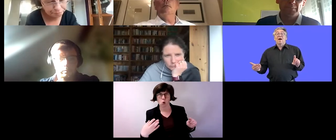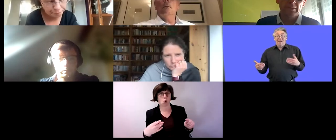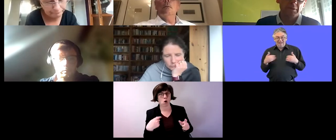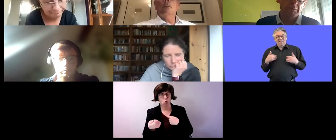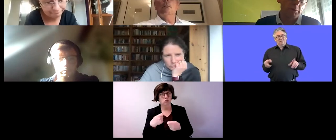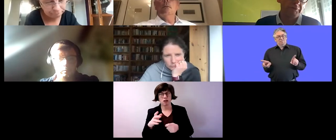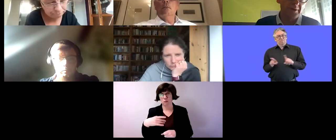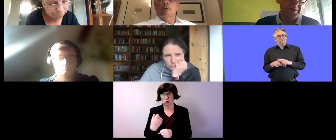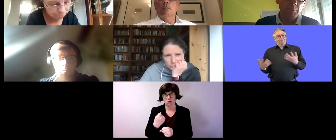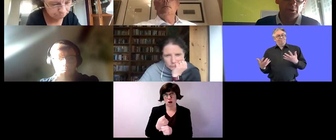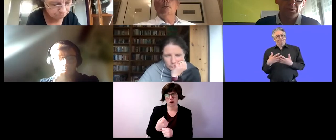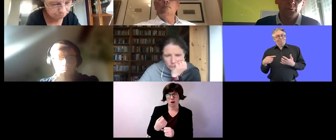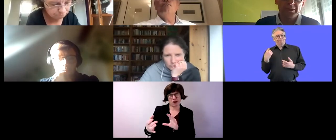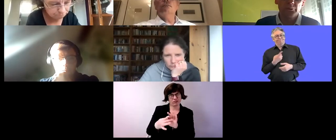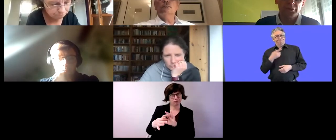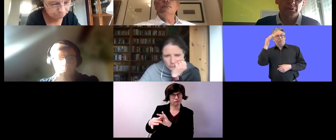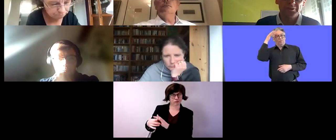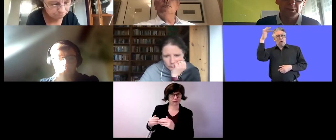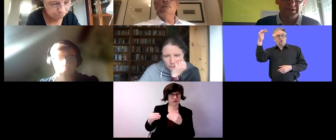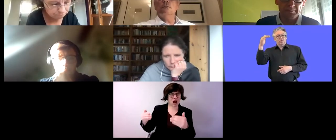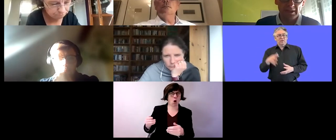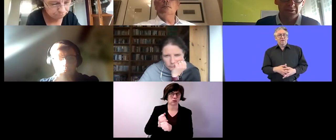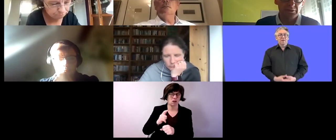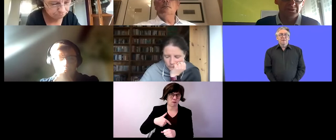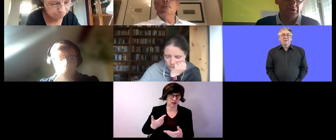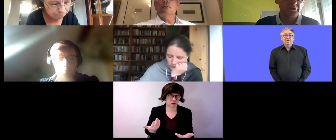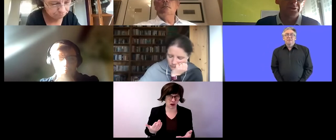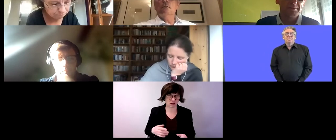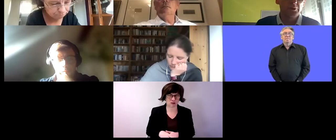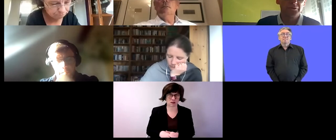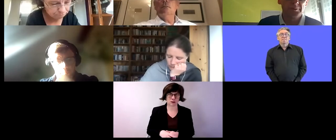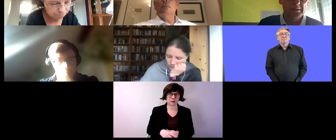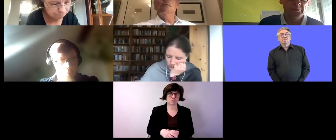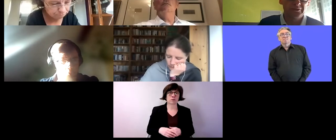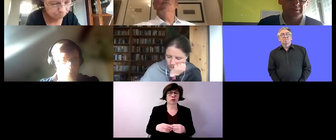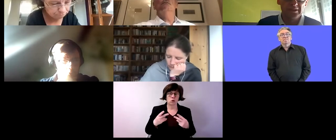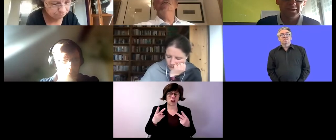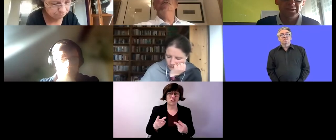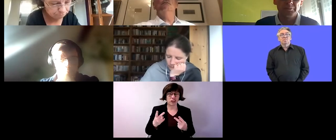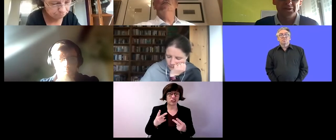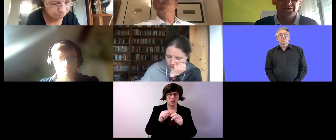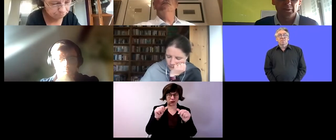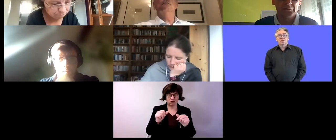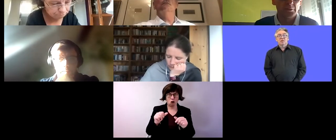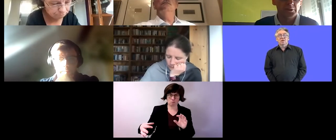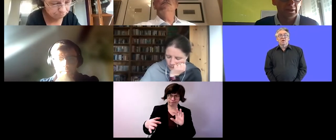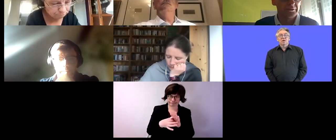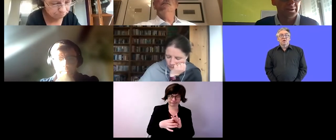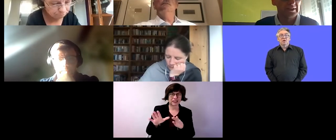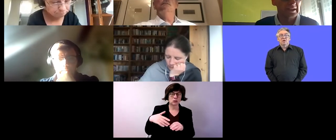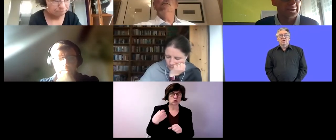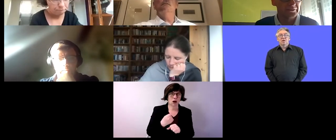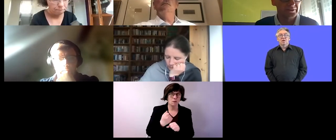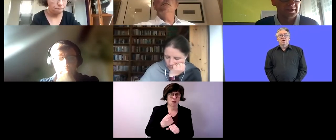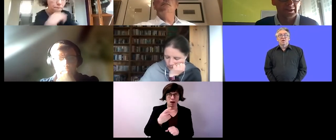or a very important way to work together with them and is also very important for the people with disabilities is the principle or the model